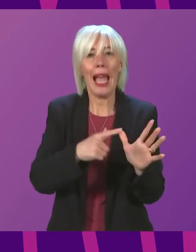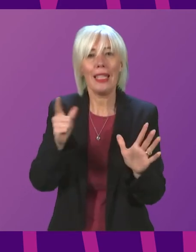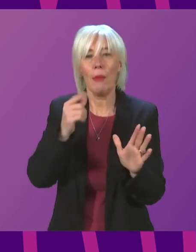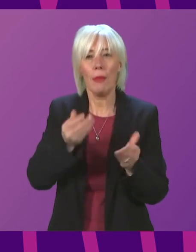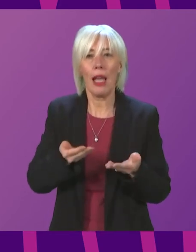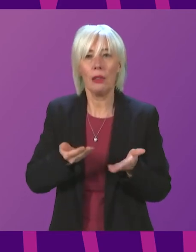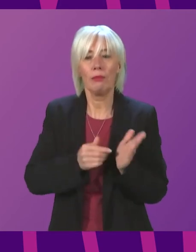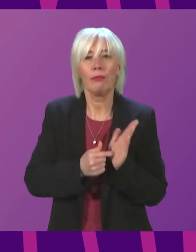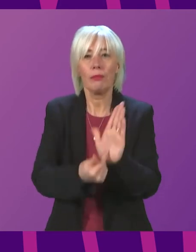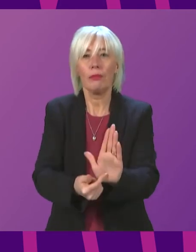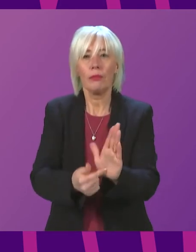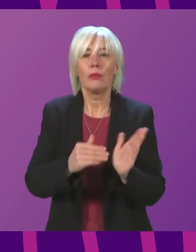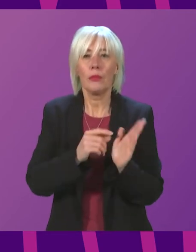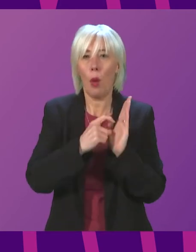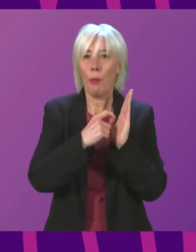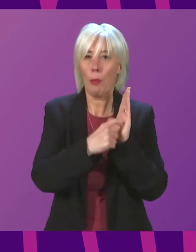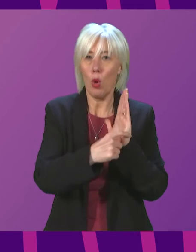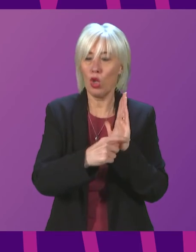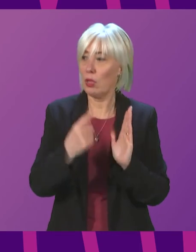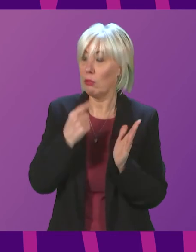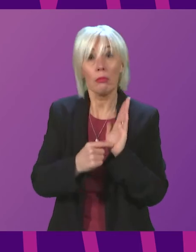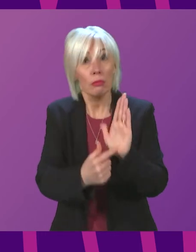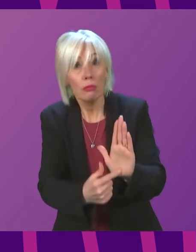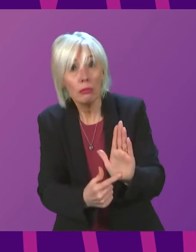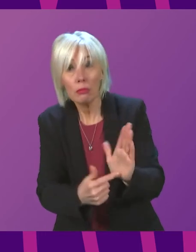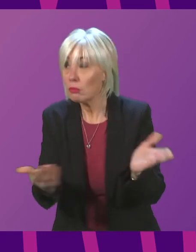move the motion. Thank you. President, and moved.